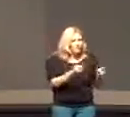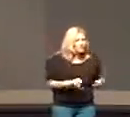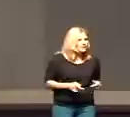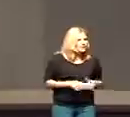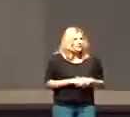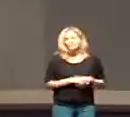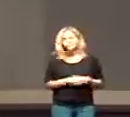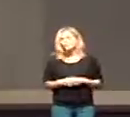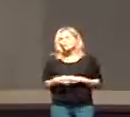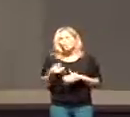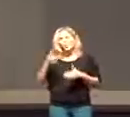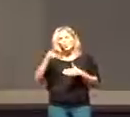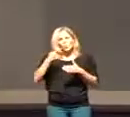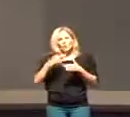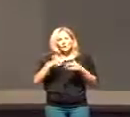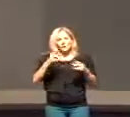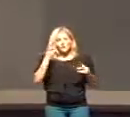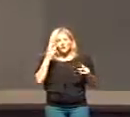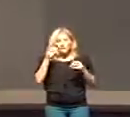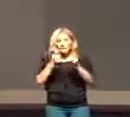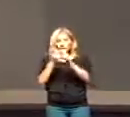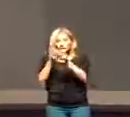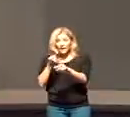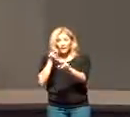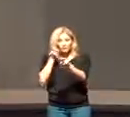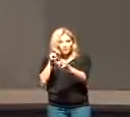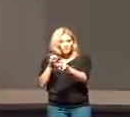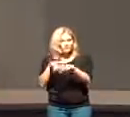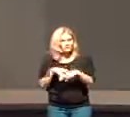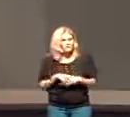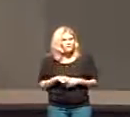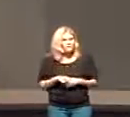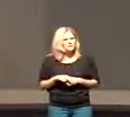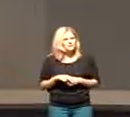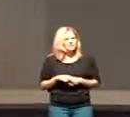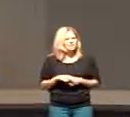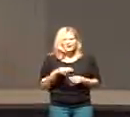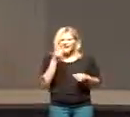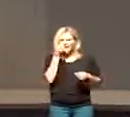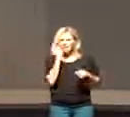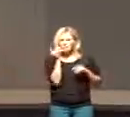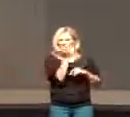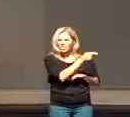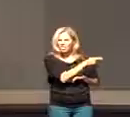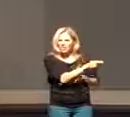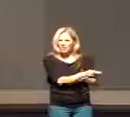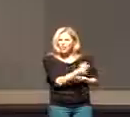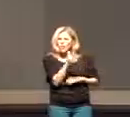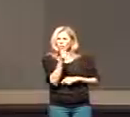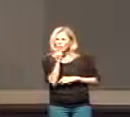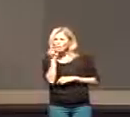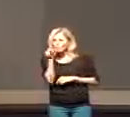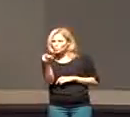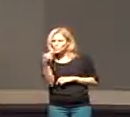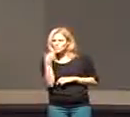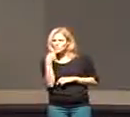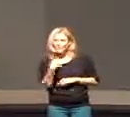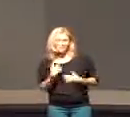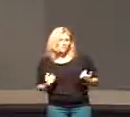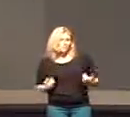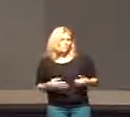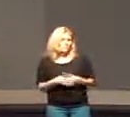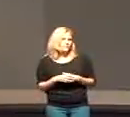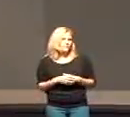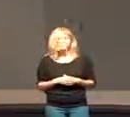around Jesus. When he looks at the disciples, and he says, I don't care about all of that, but who do you say I am?